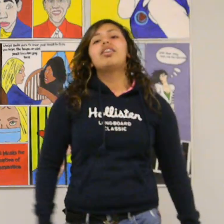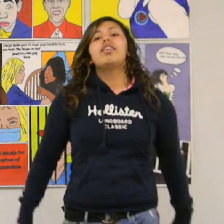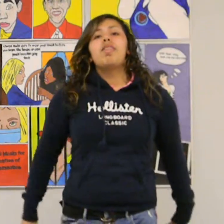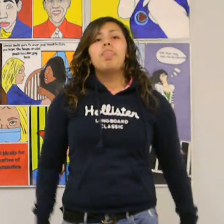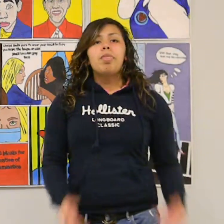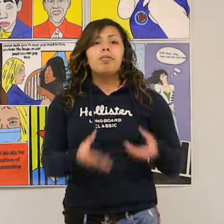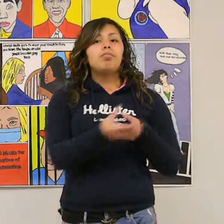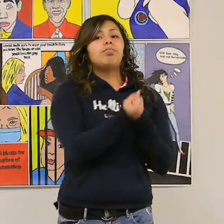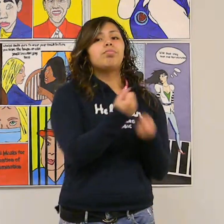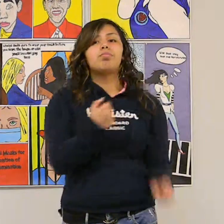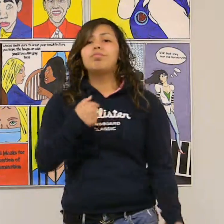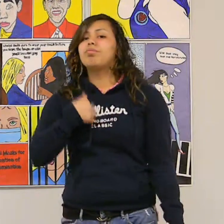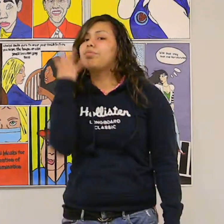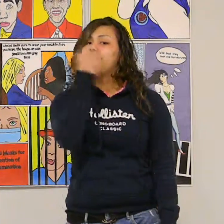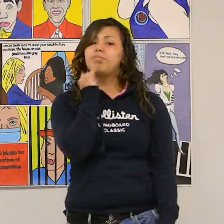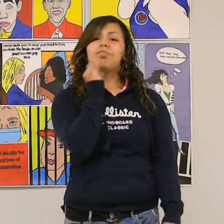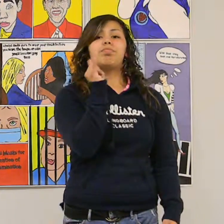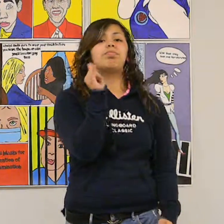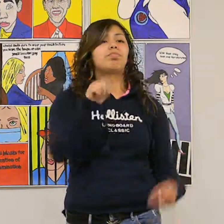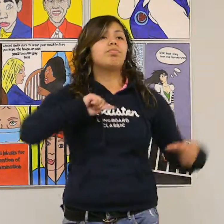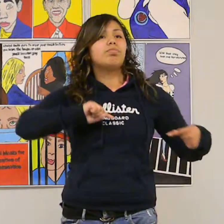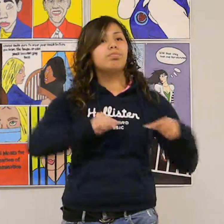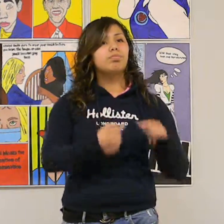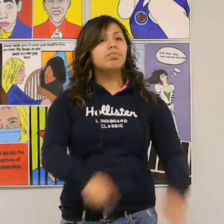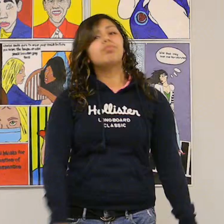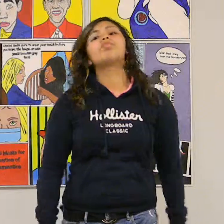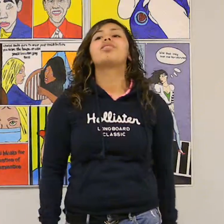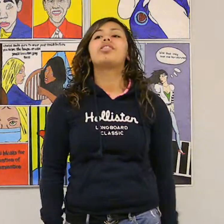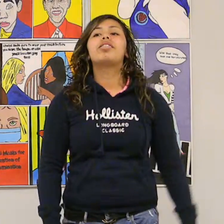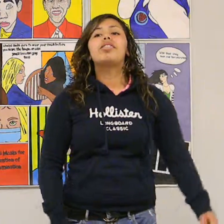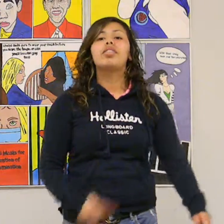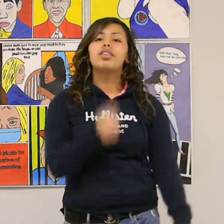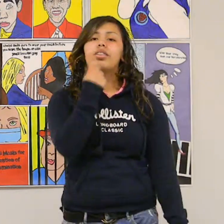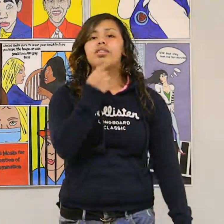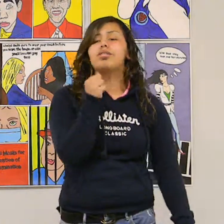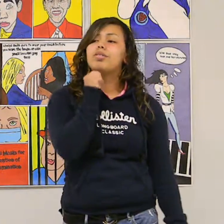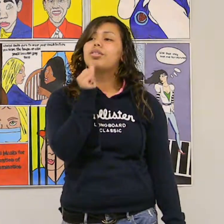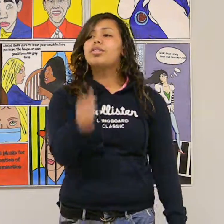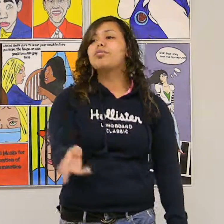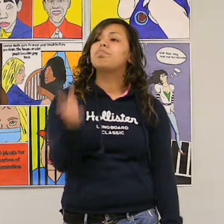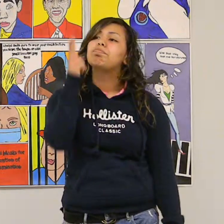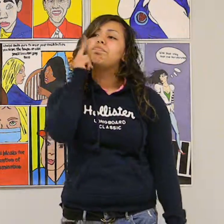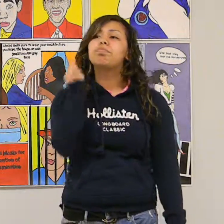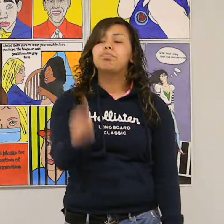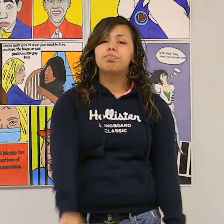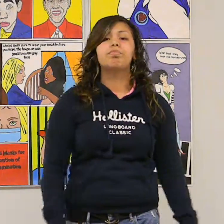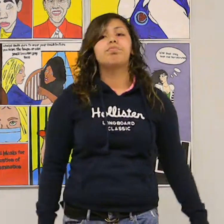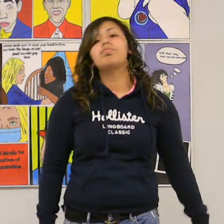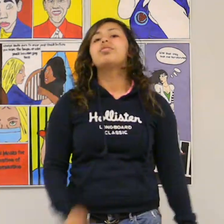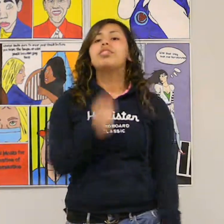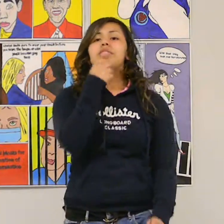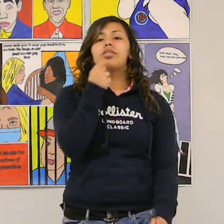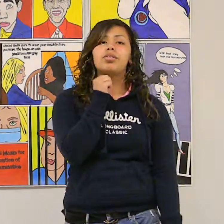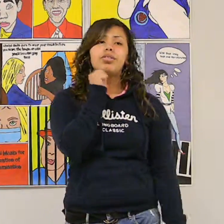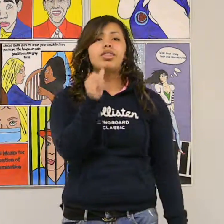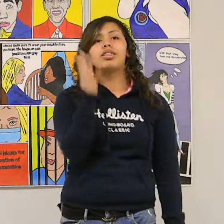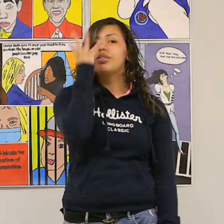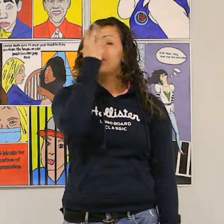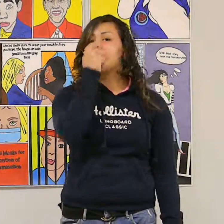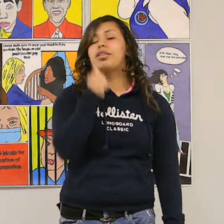heard? Just me, listen to me. Who says you can't be? Who said, said you're